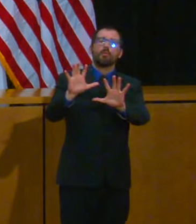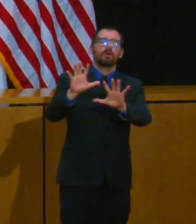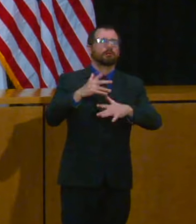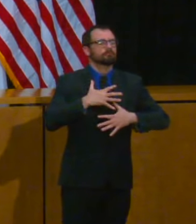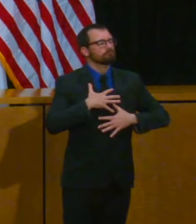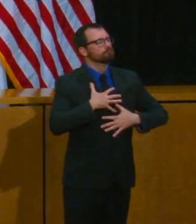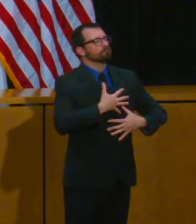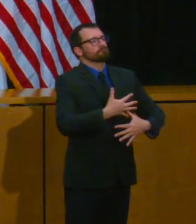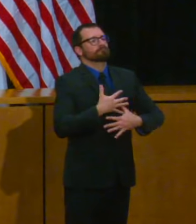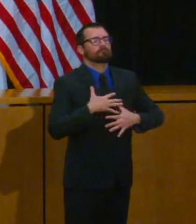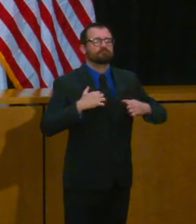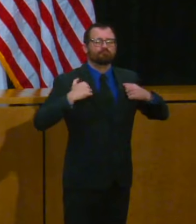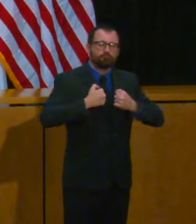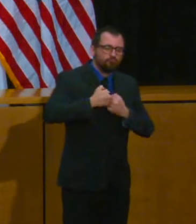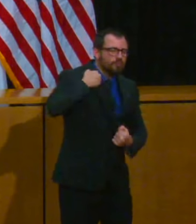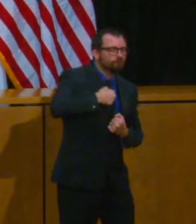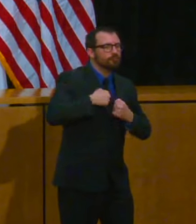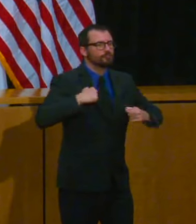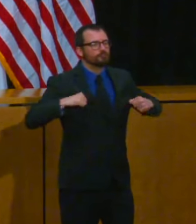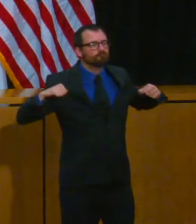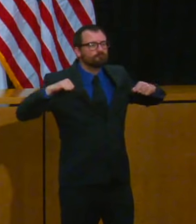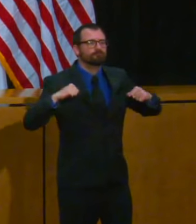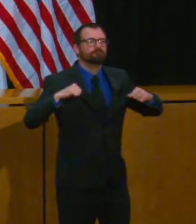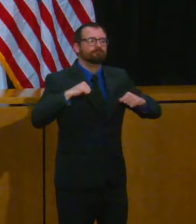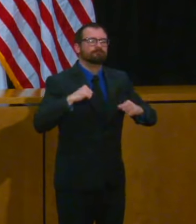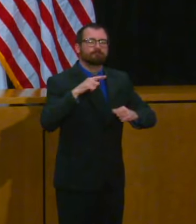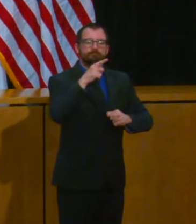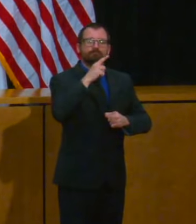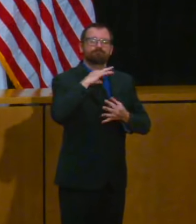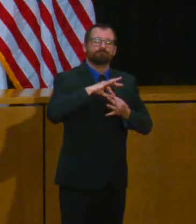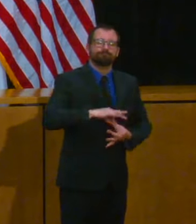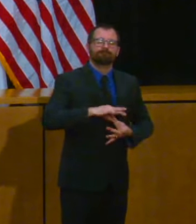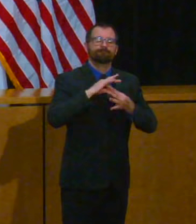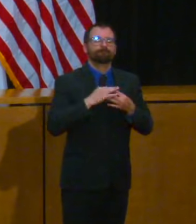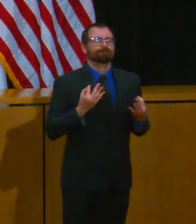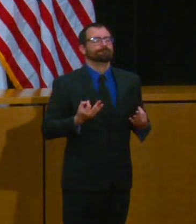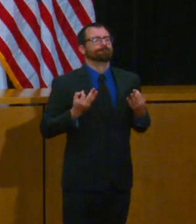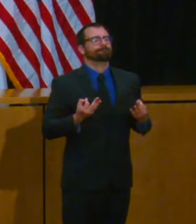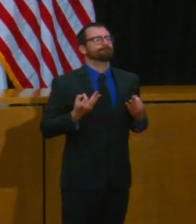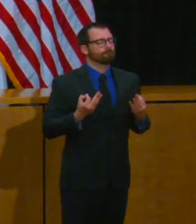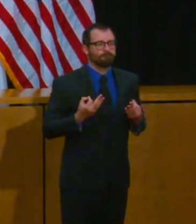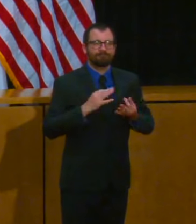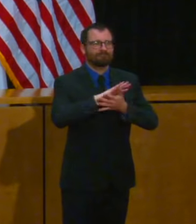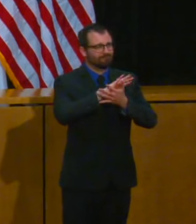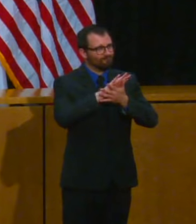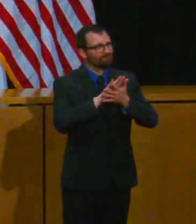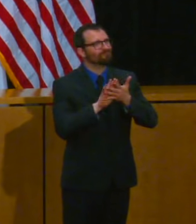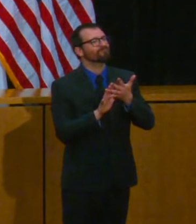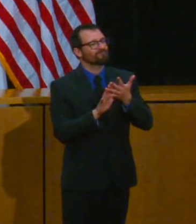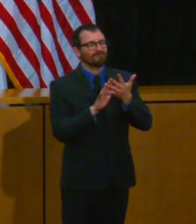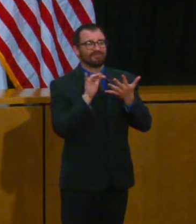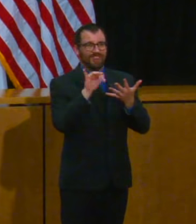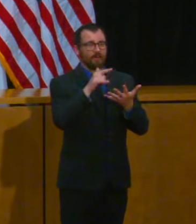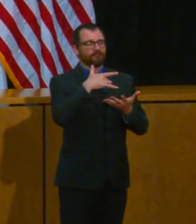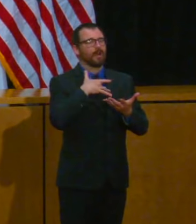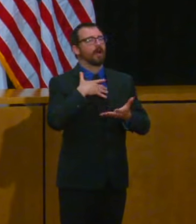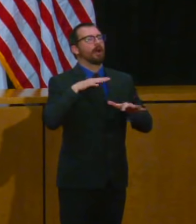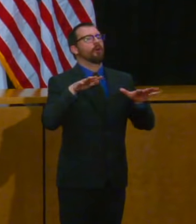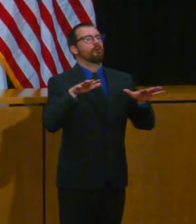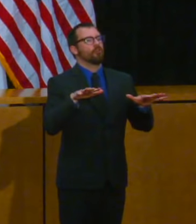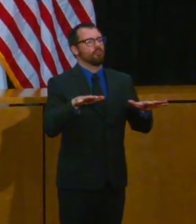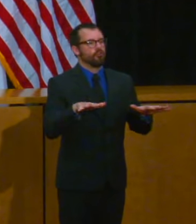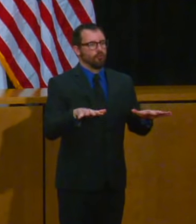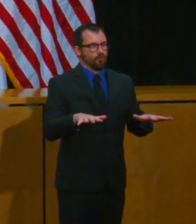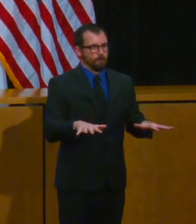helps you sort of calm down try to eat healthy well-balanced meals exercise get plenty of